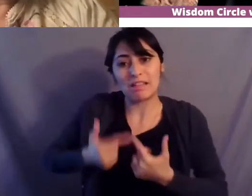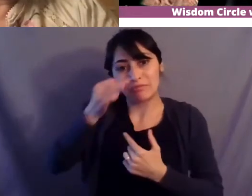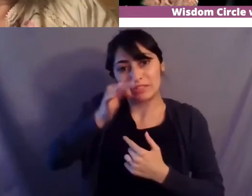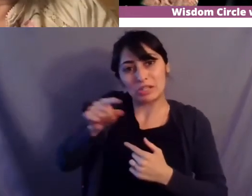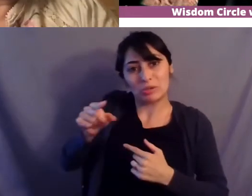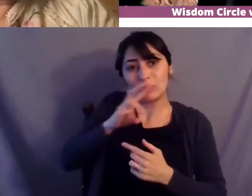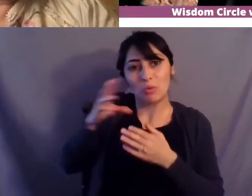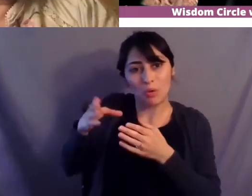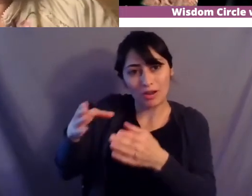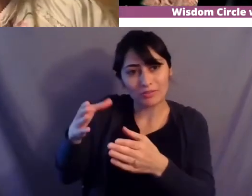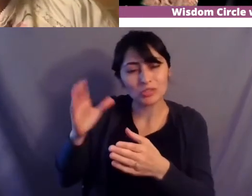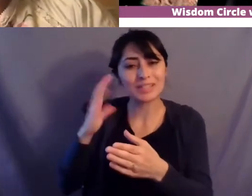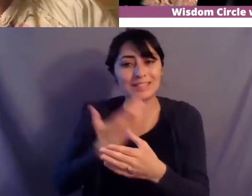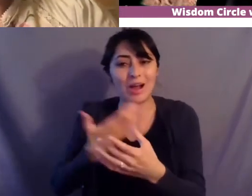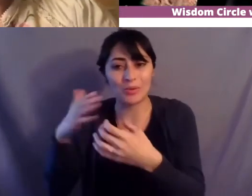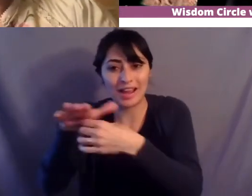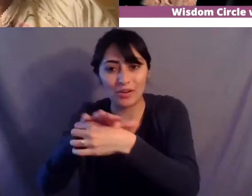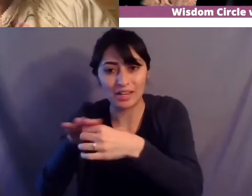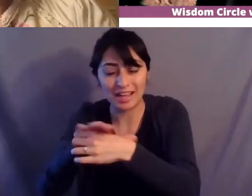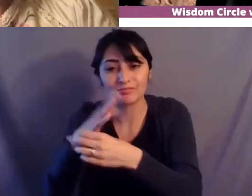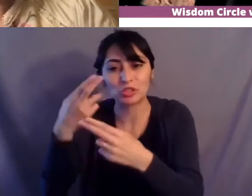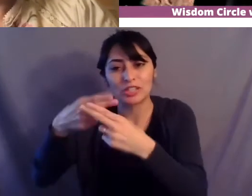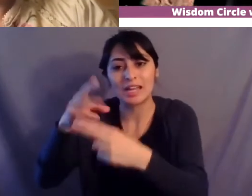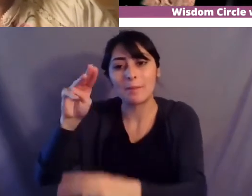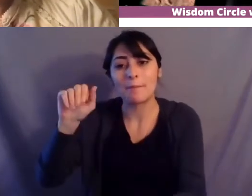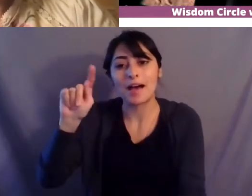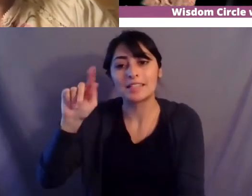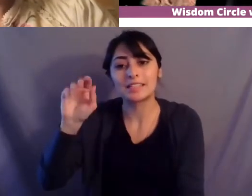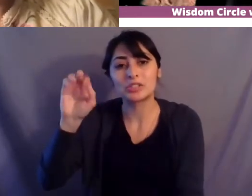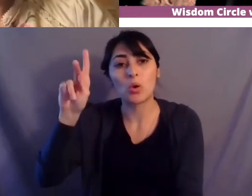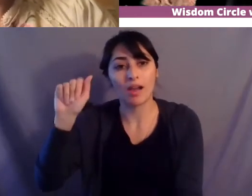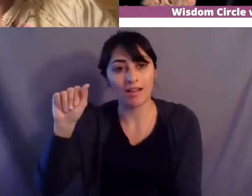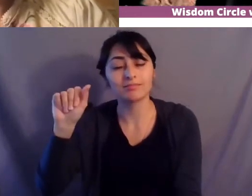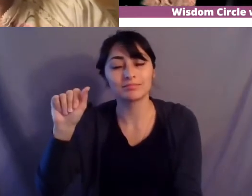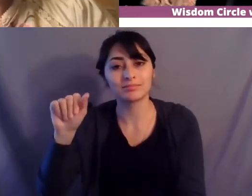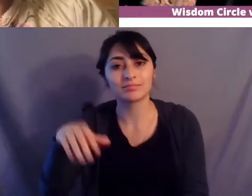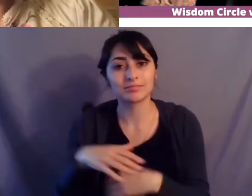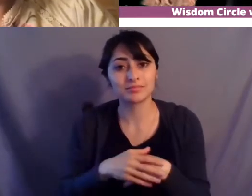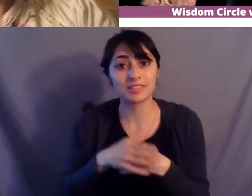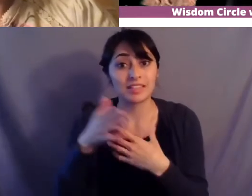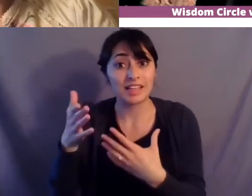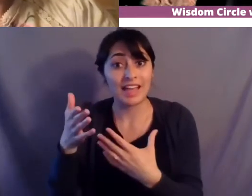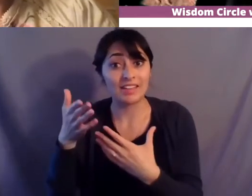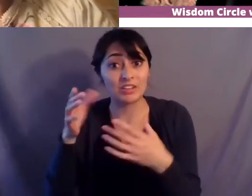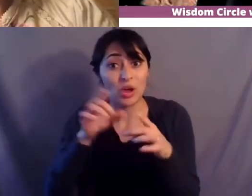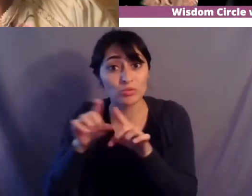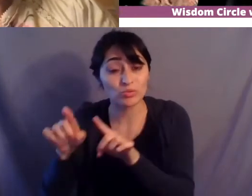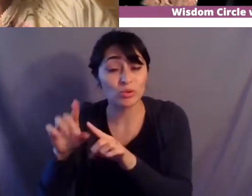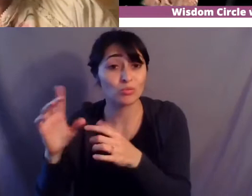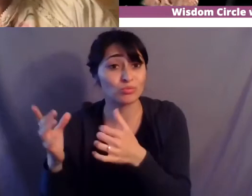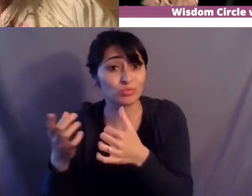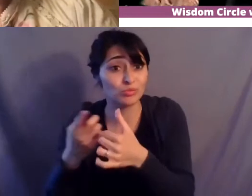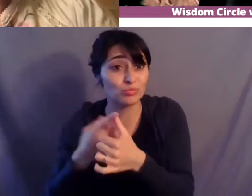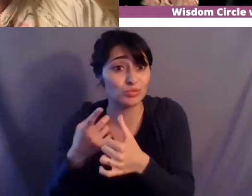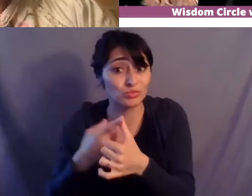our area um by 1619 the first enslaved africans also came here hmm